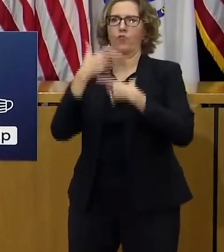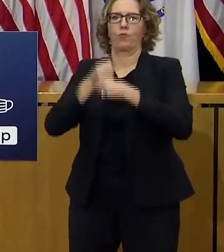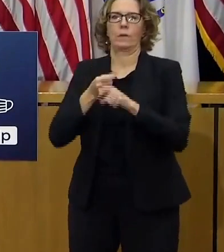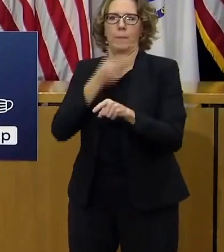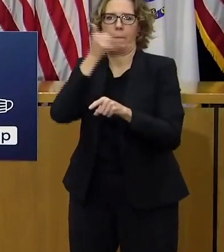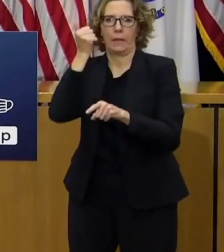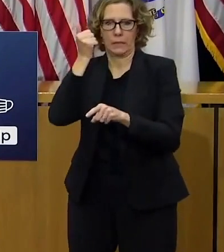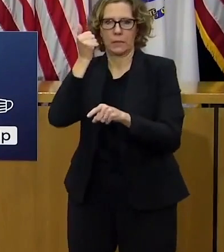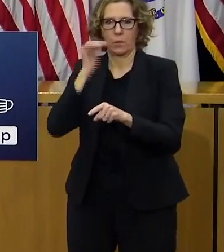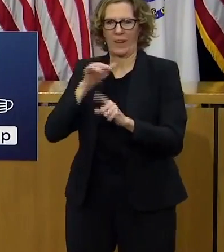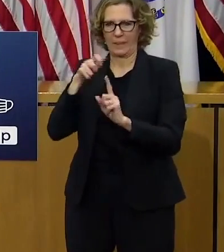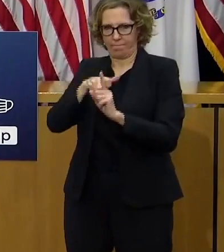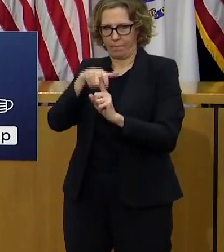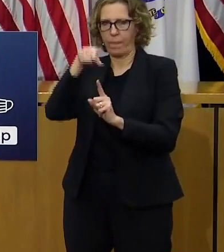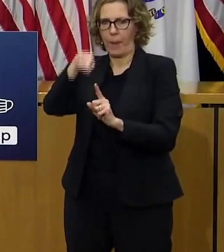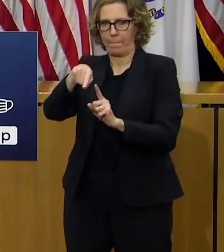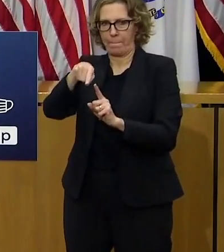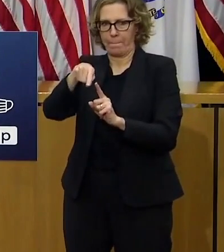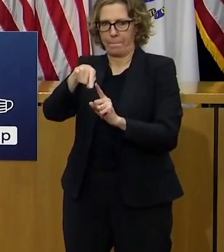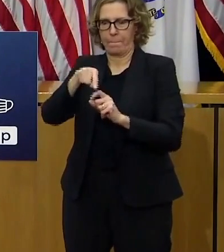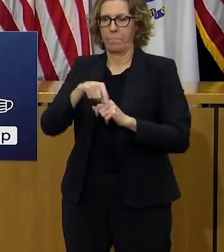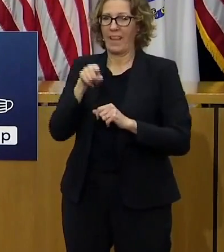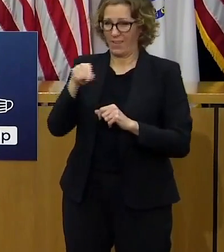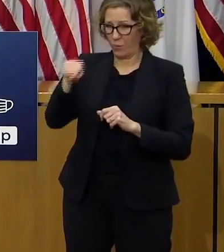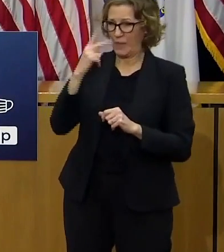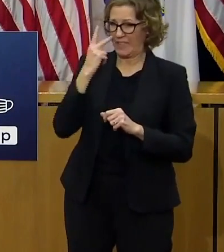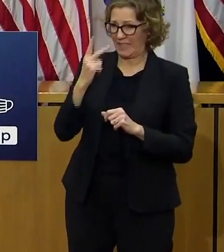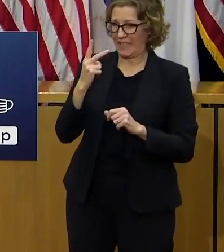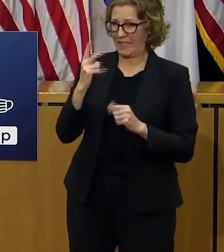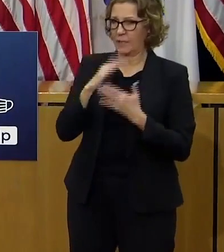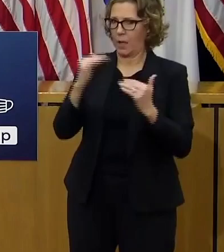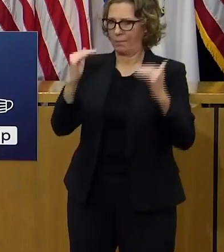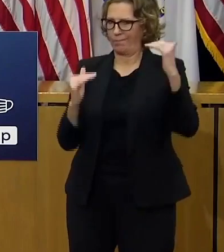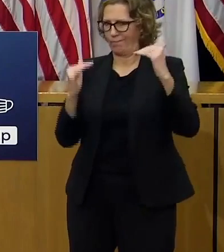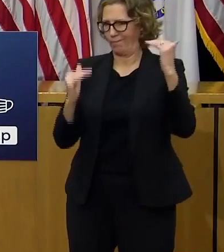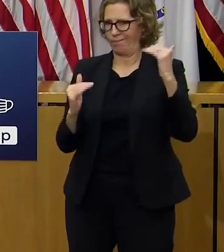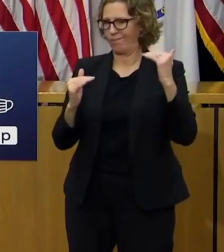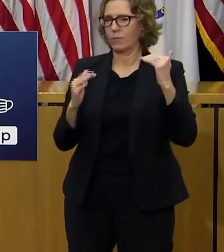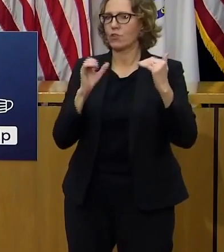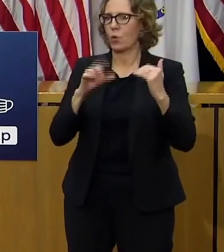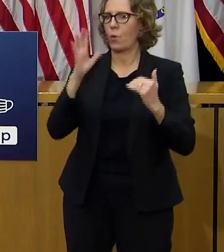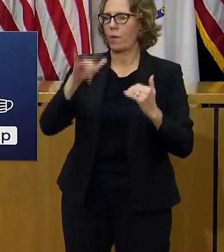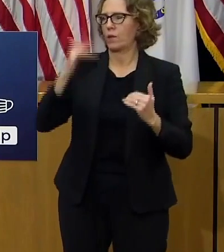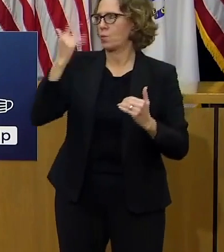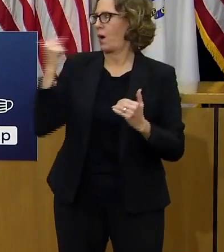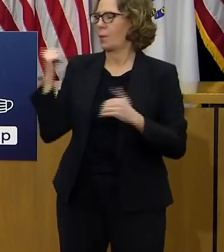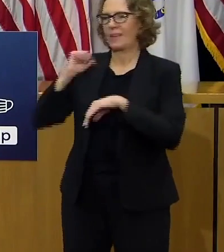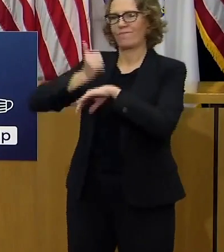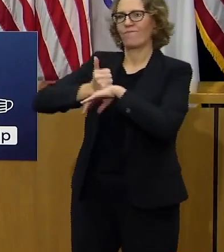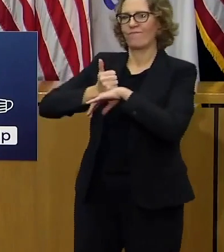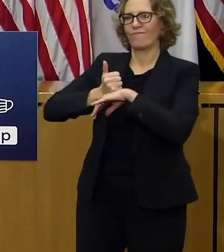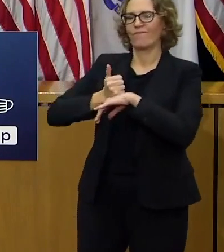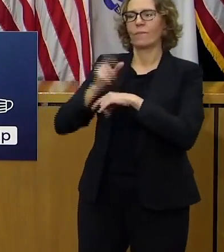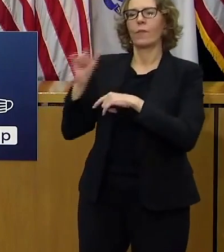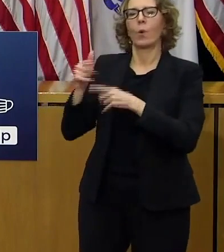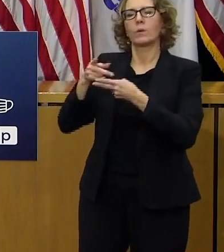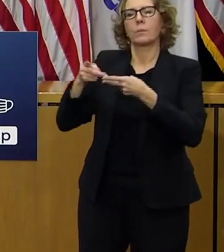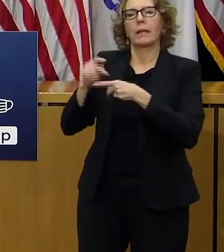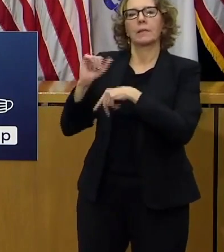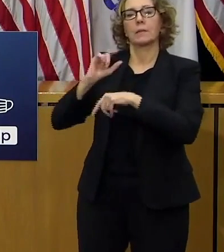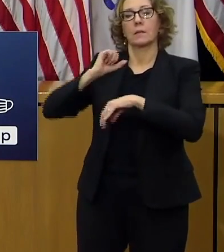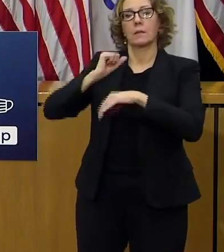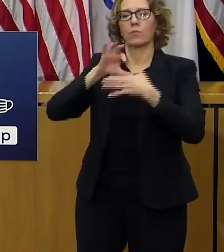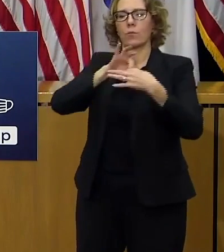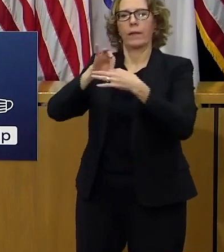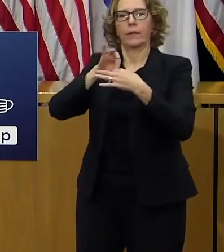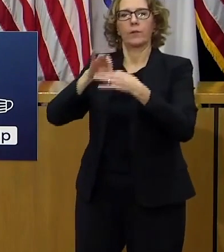have uh have seen the disproportionality and that is one of the reasons in addition to the stop the spread sites and which as the governor